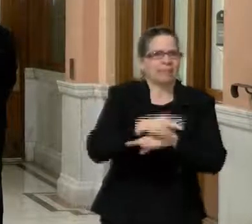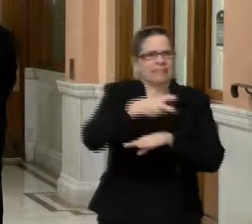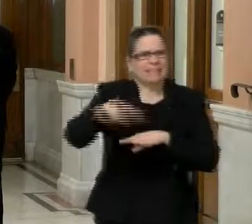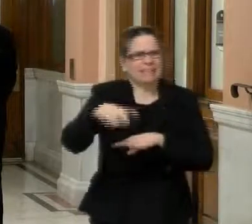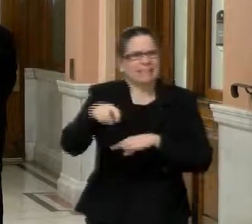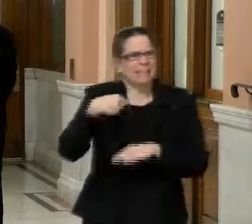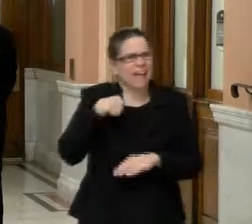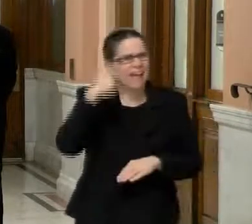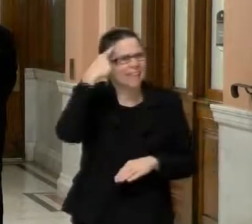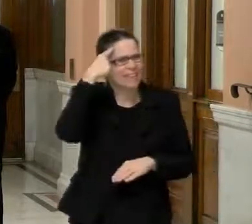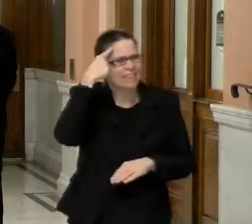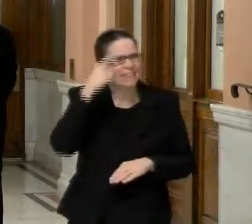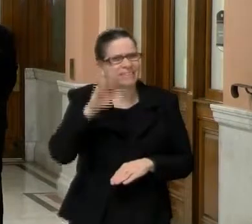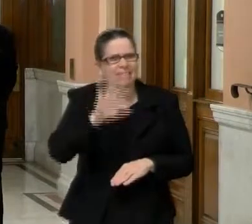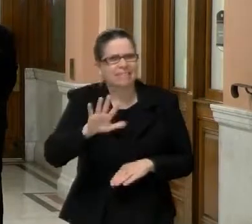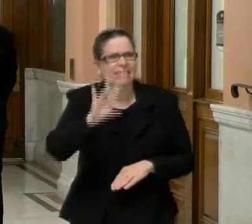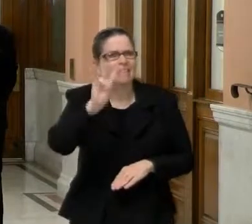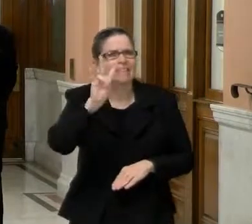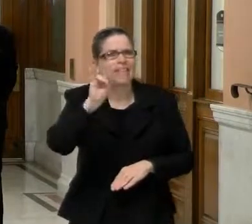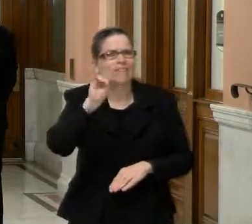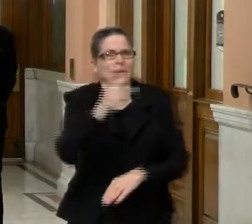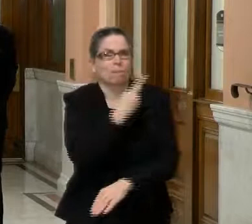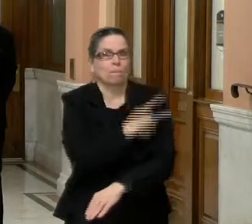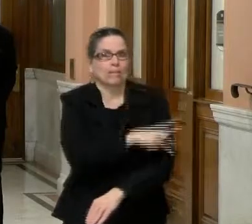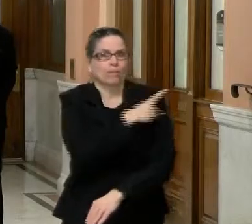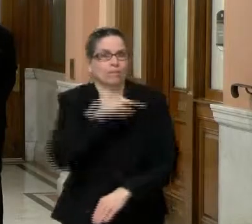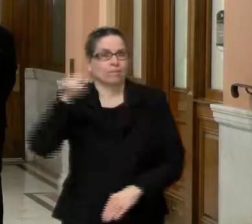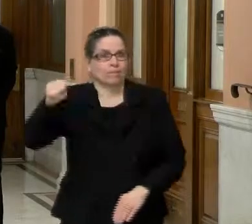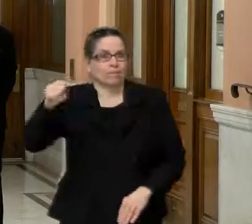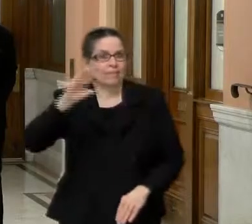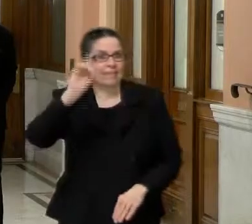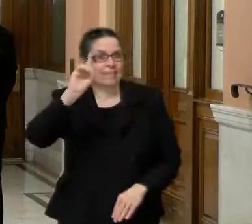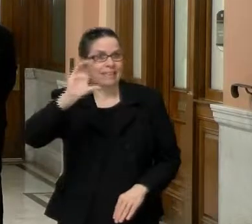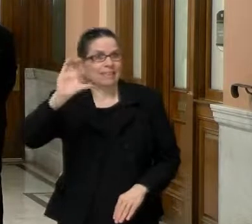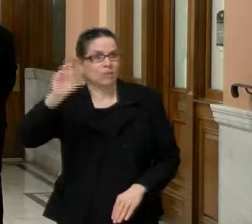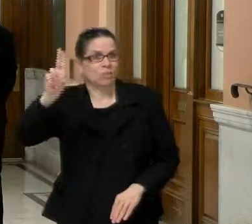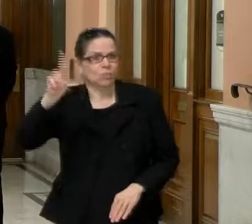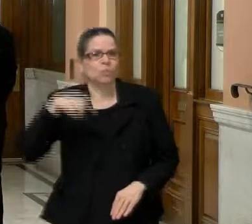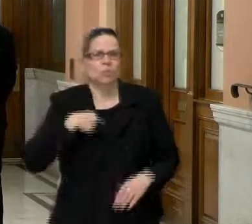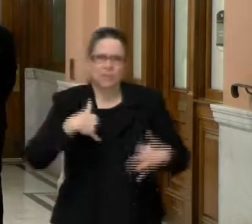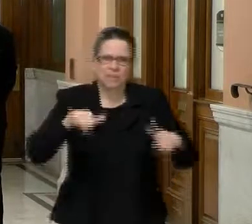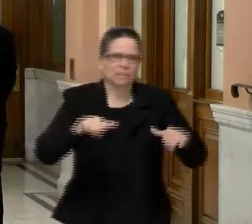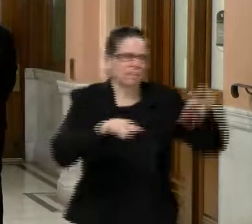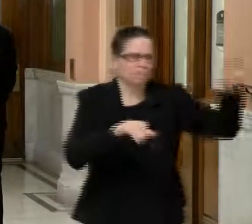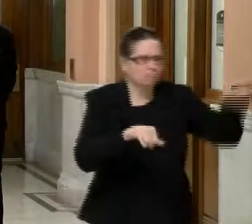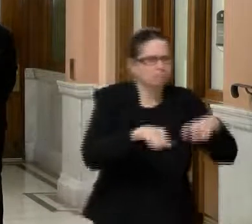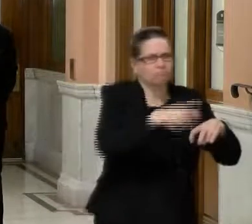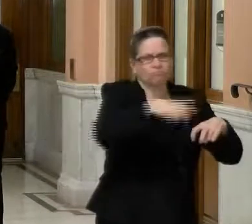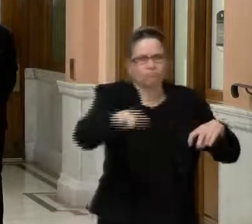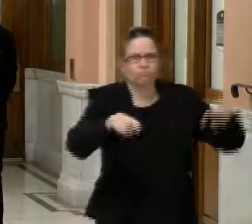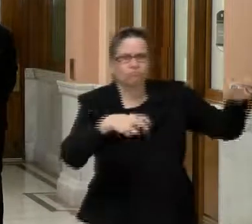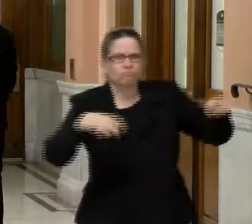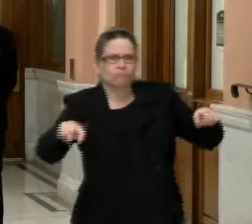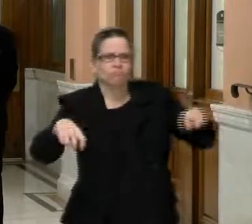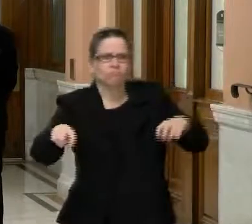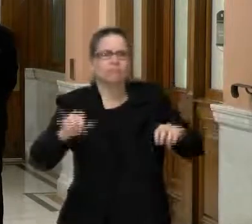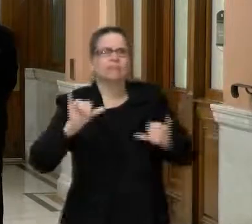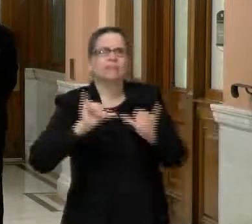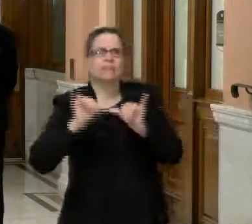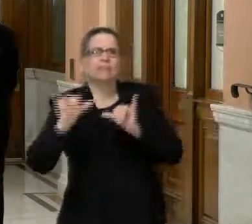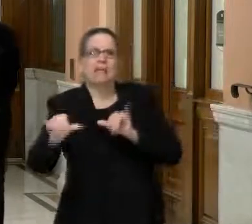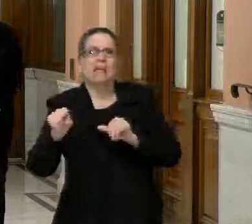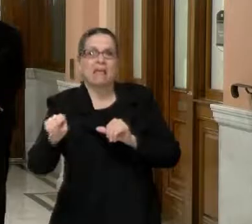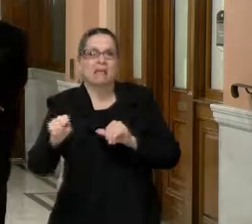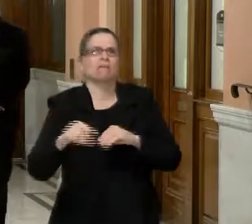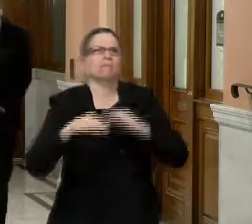patients now at a time. The turnover is pretty fast. Their average length of stay there is still less than four days, but